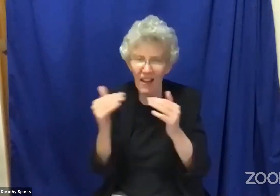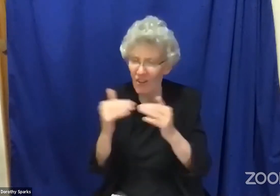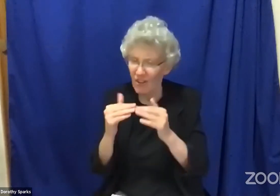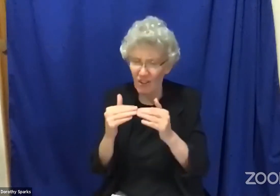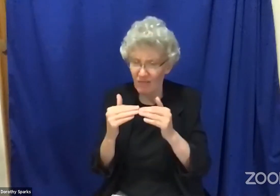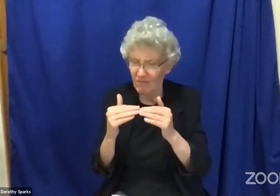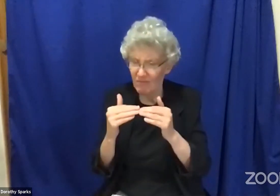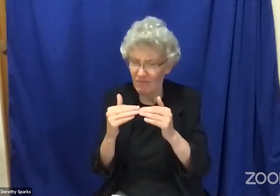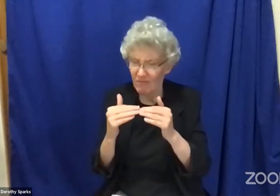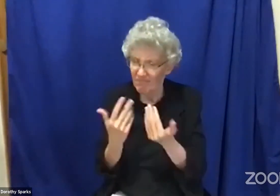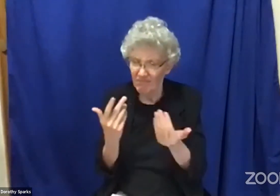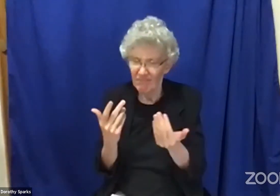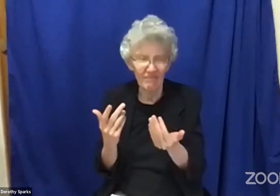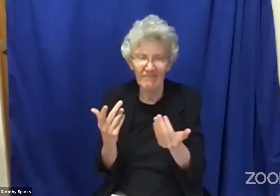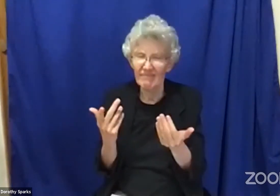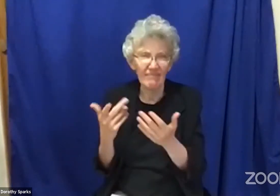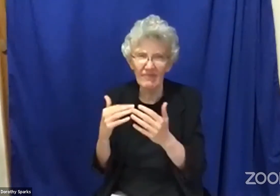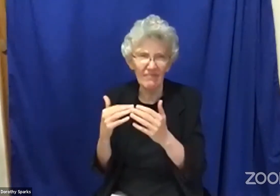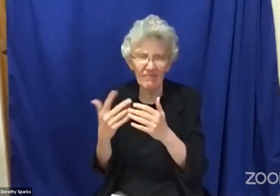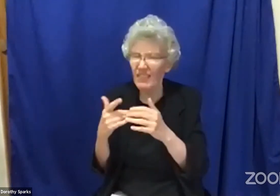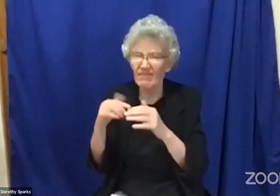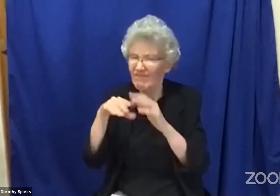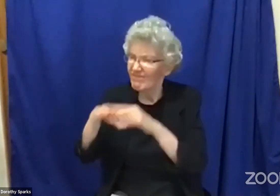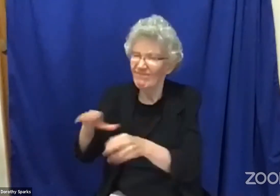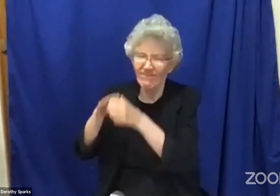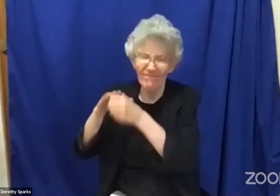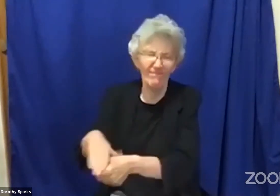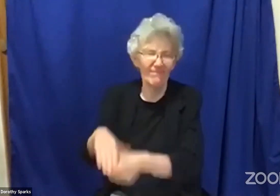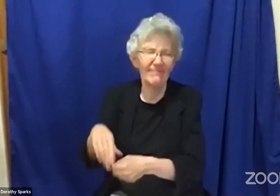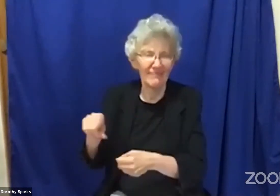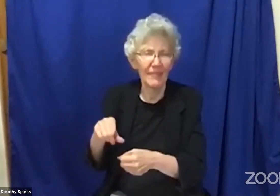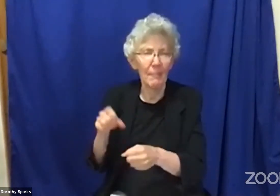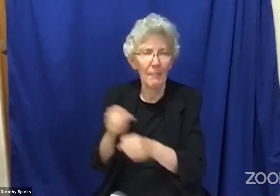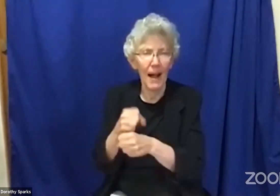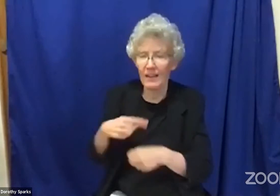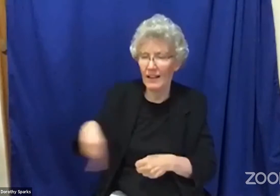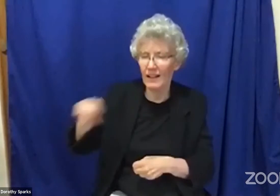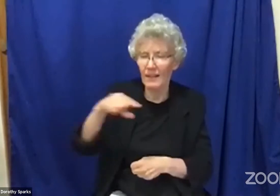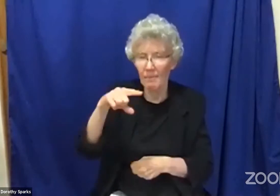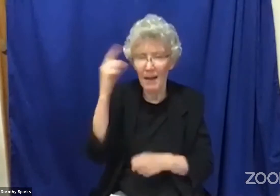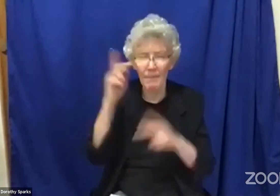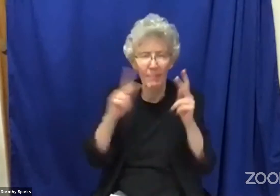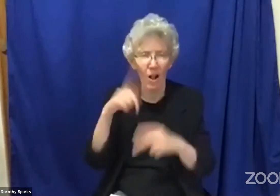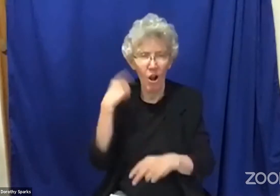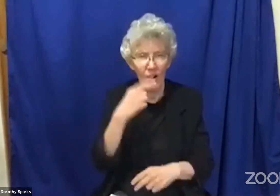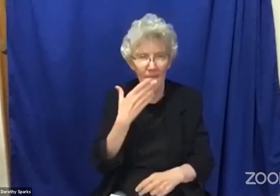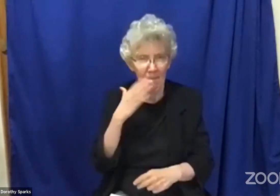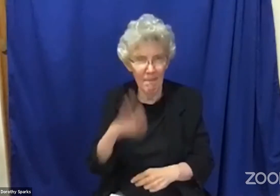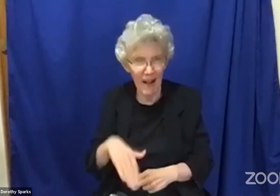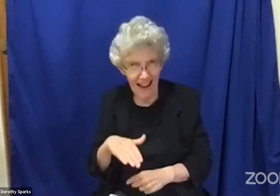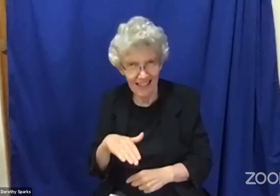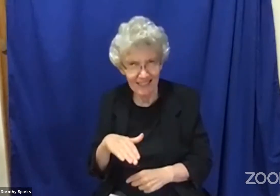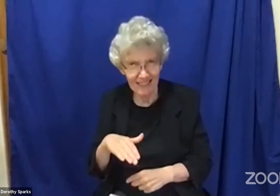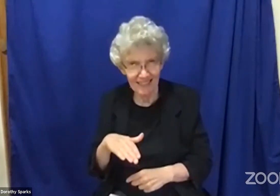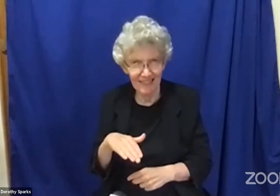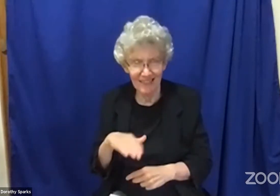and our judicial system is not just for the black community